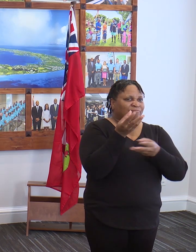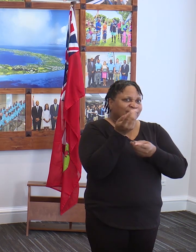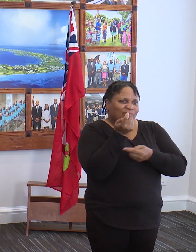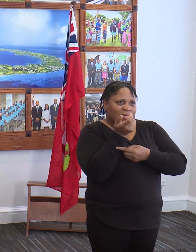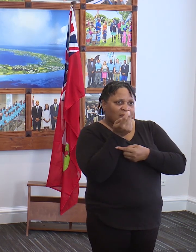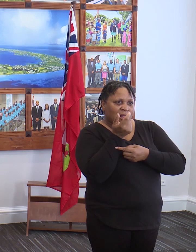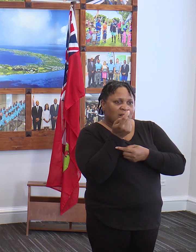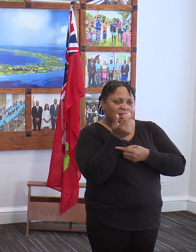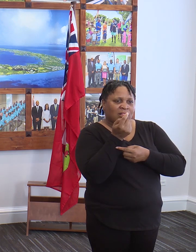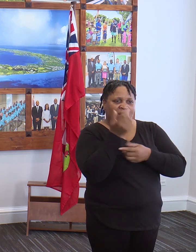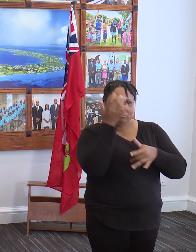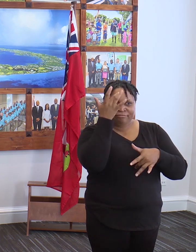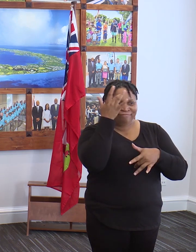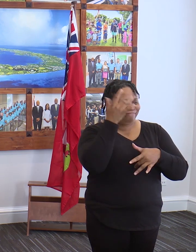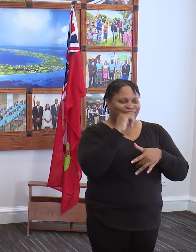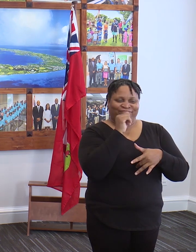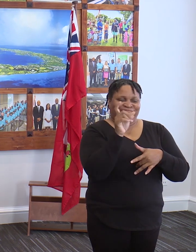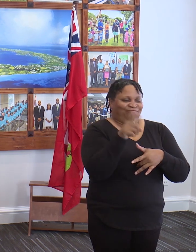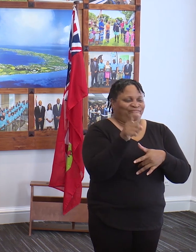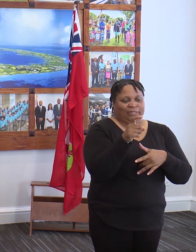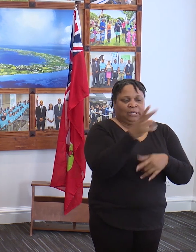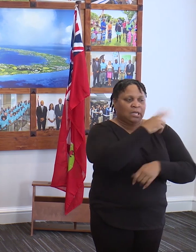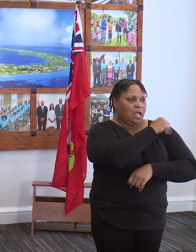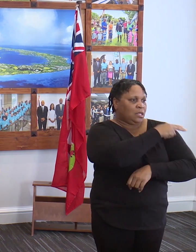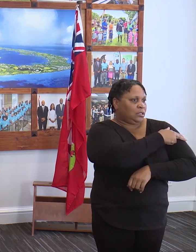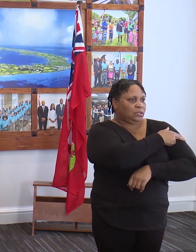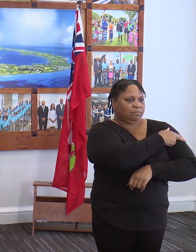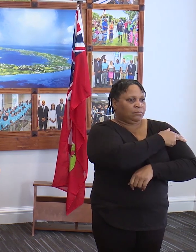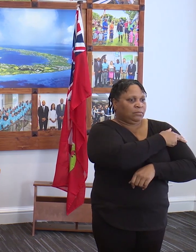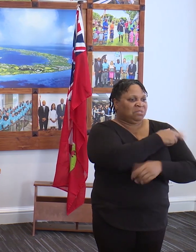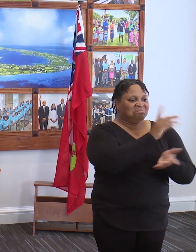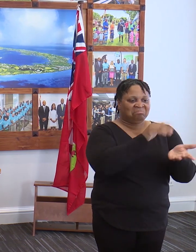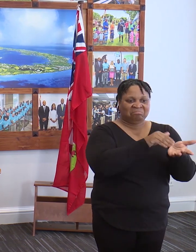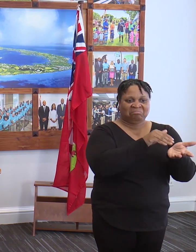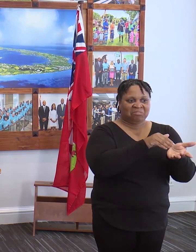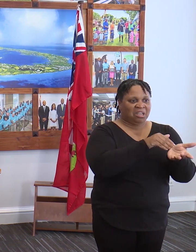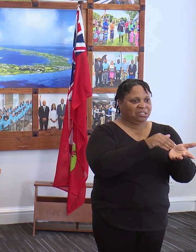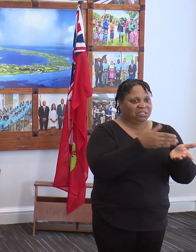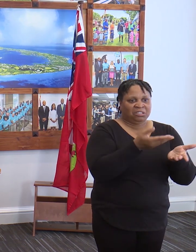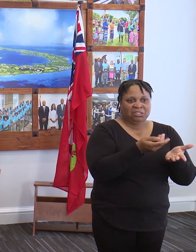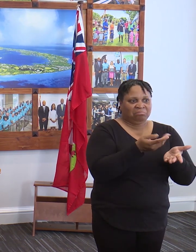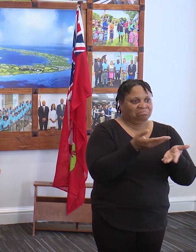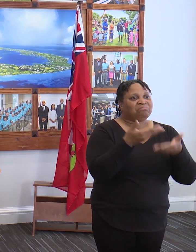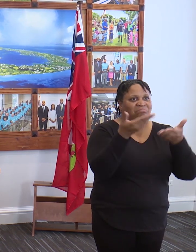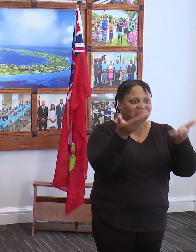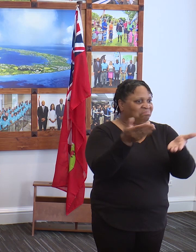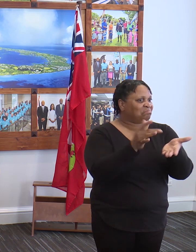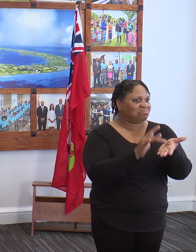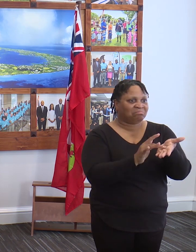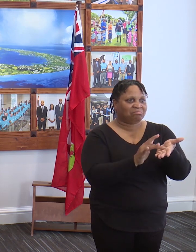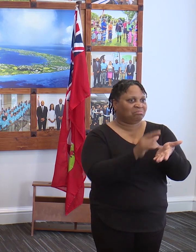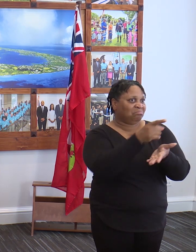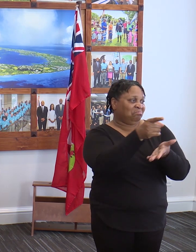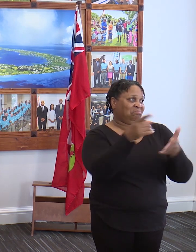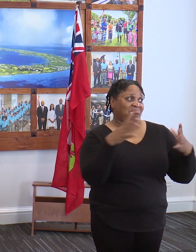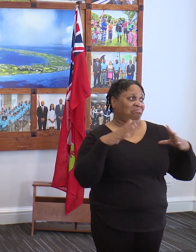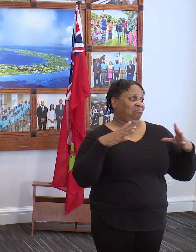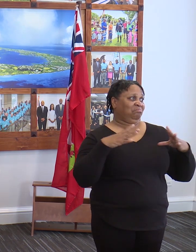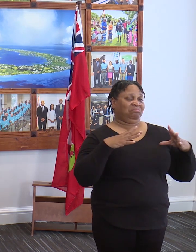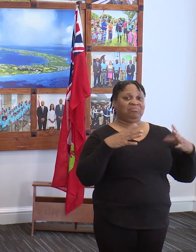and did not require any type of hospitalization. Their doctors treated them, and that was the extent of the matter.